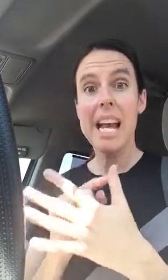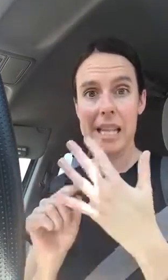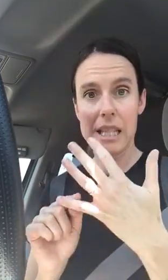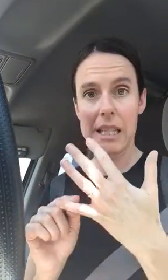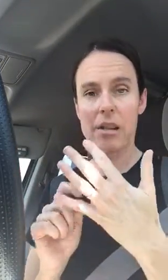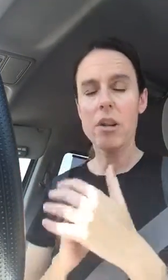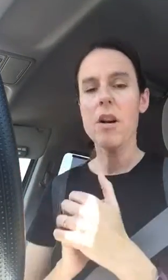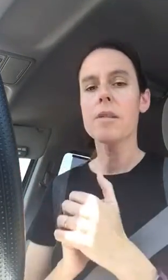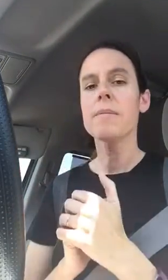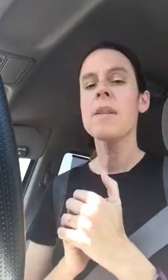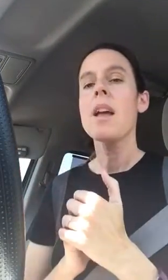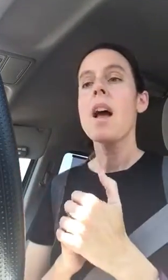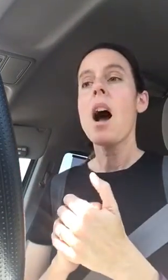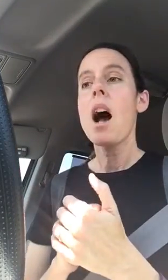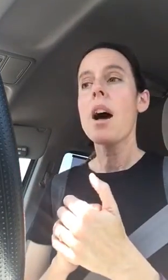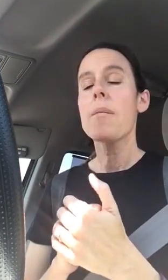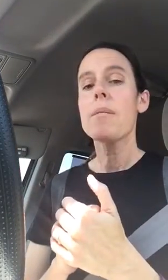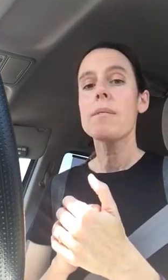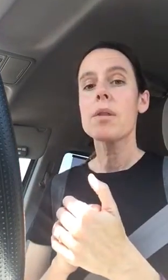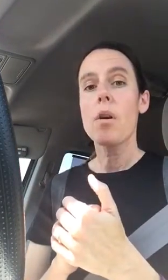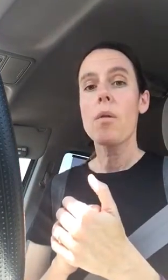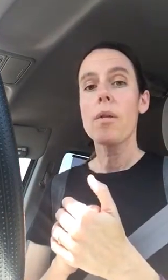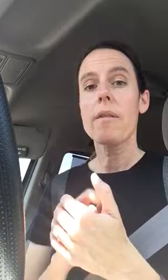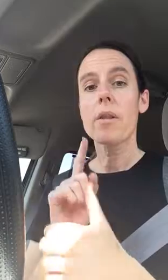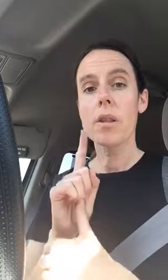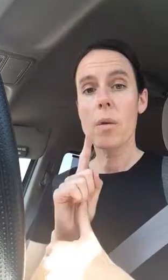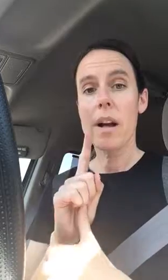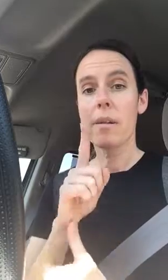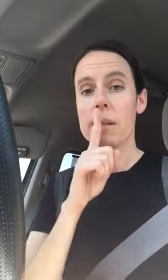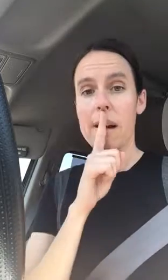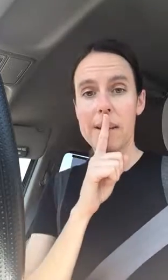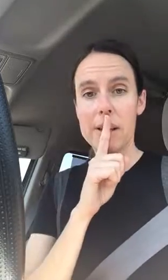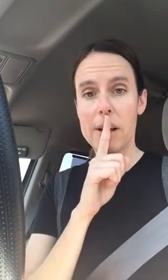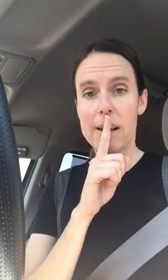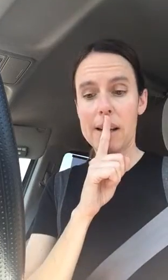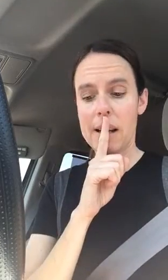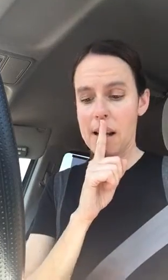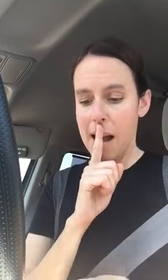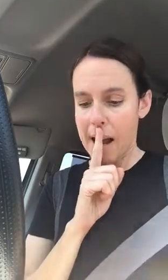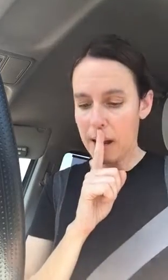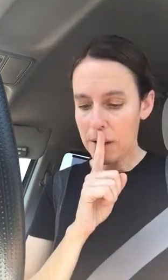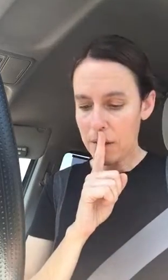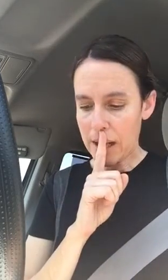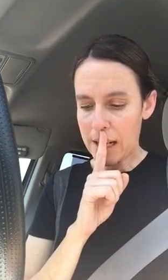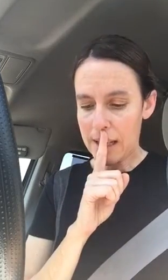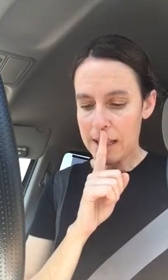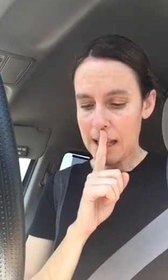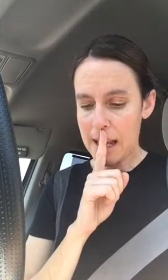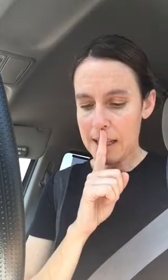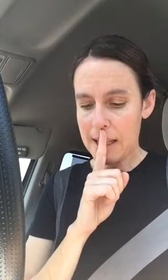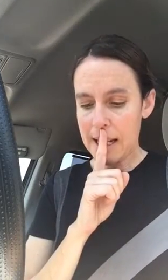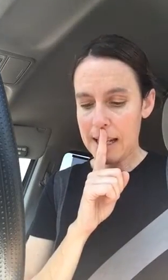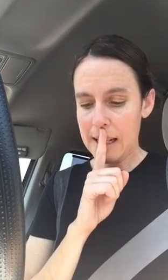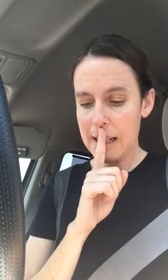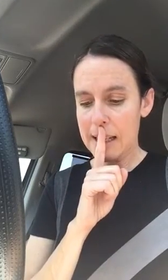tenants are called So the first one was confidentiality and I'll just read it. It says the tenant is